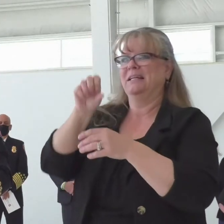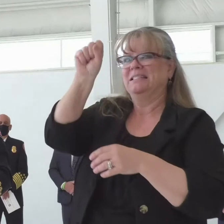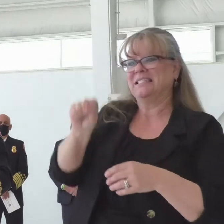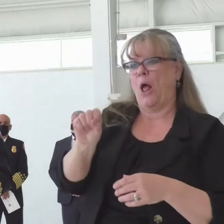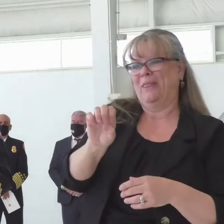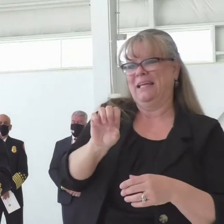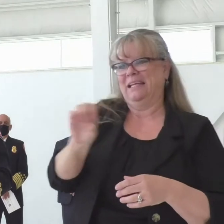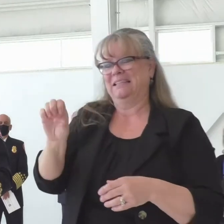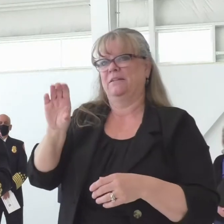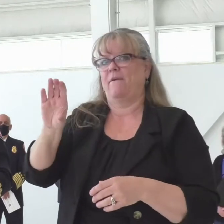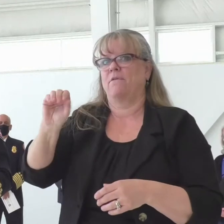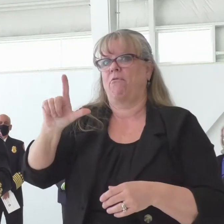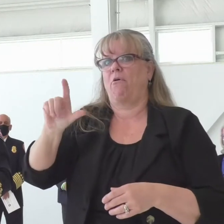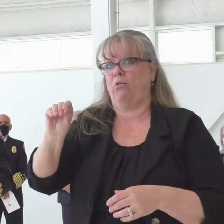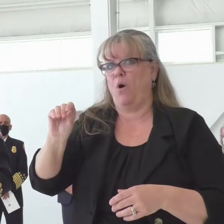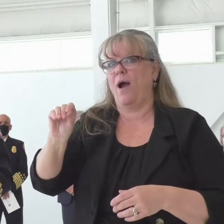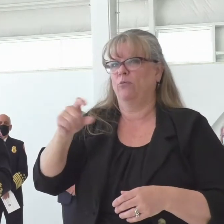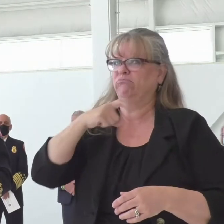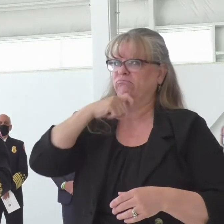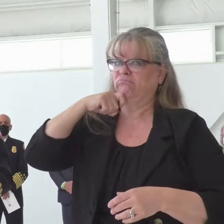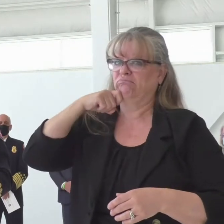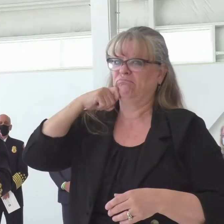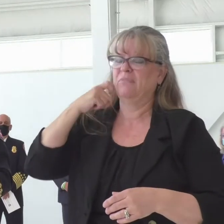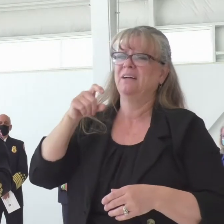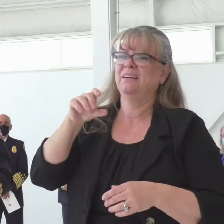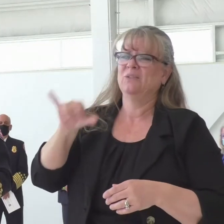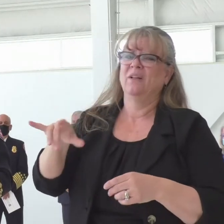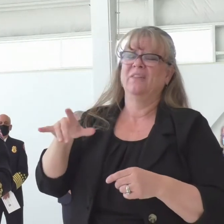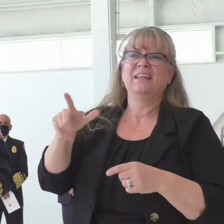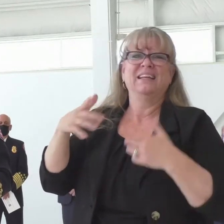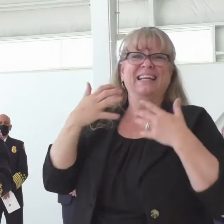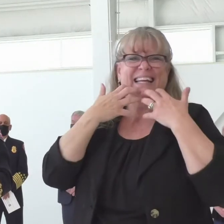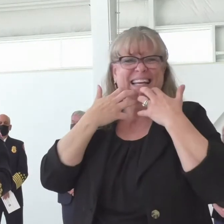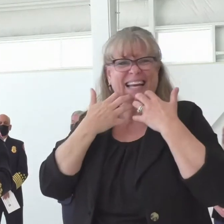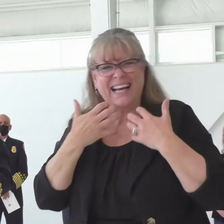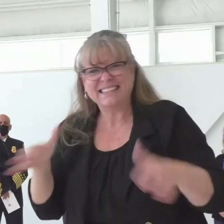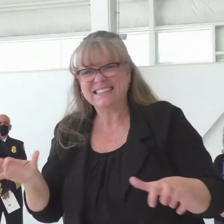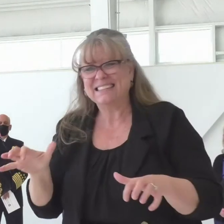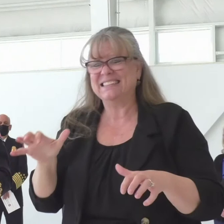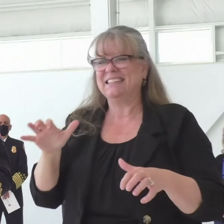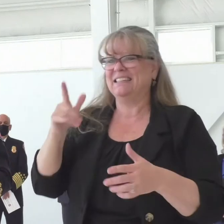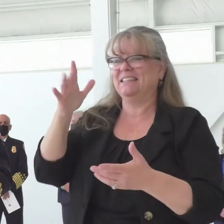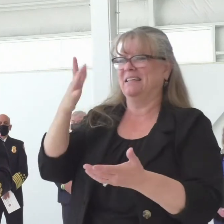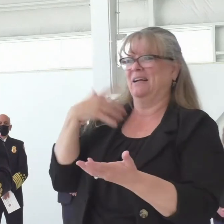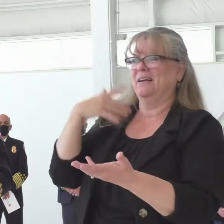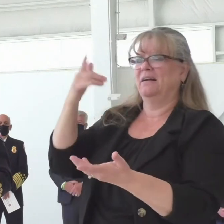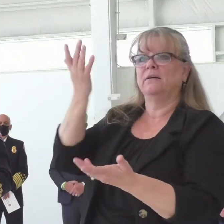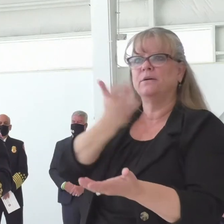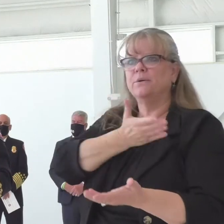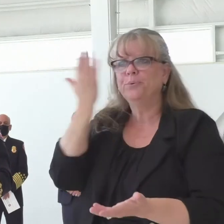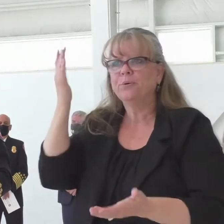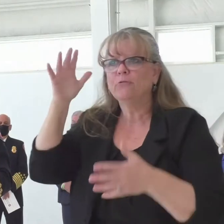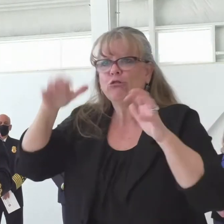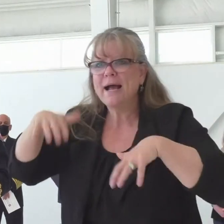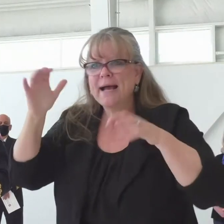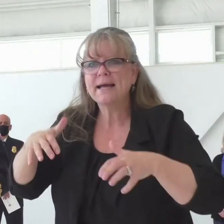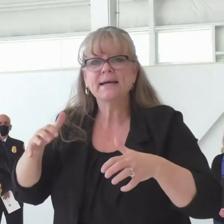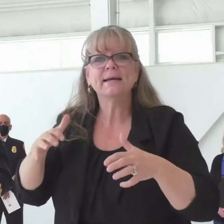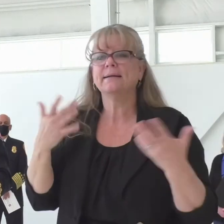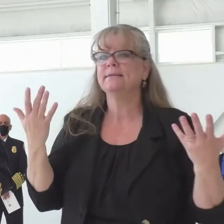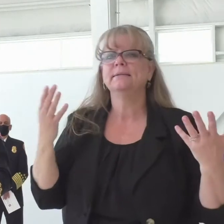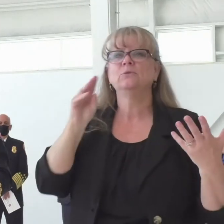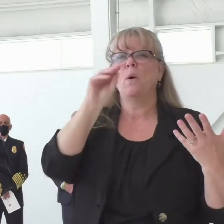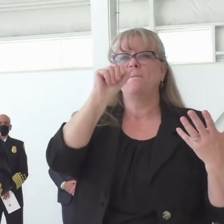The long-range warm and dry projections suggest that a normal start to core fire season during the second half of May across all of southern